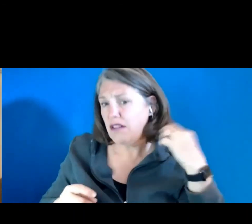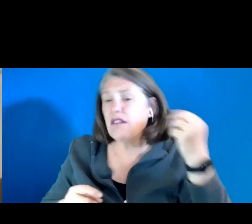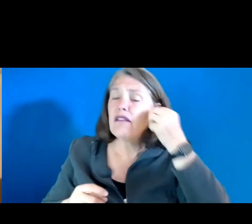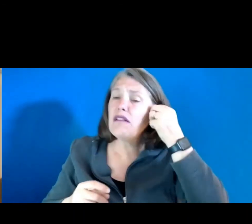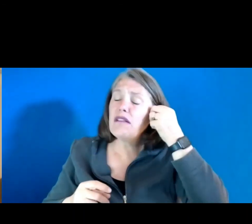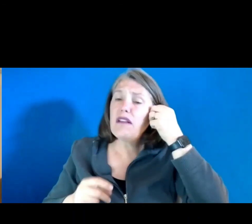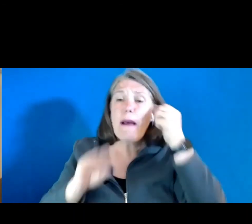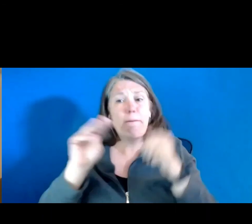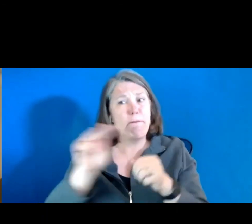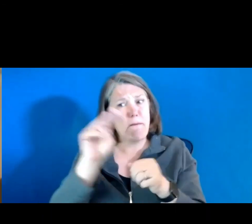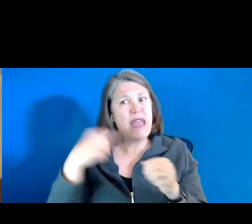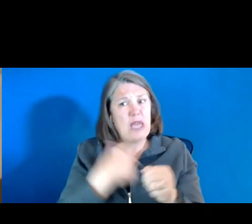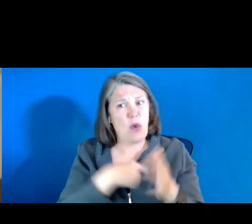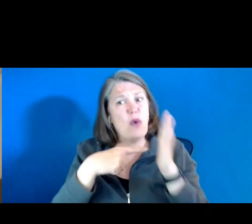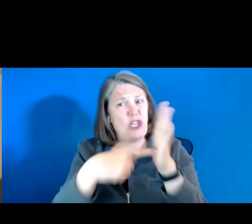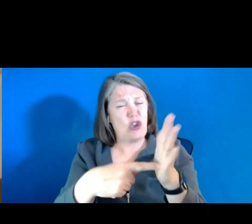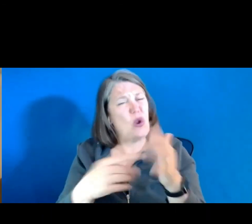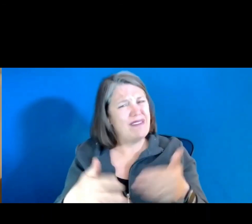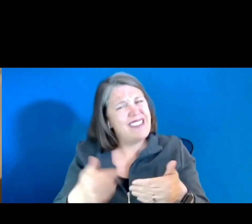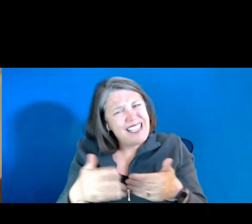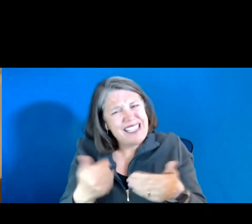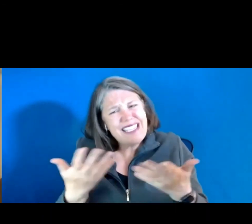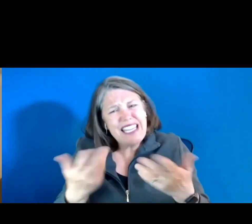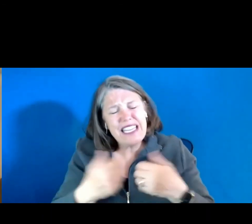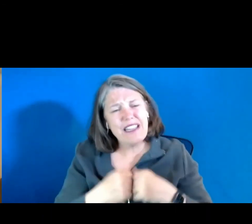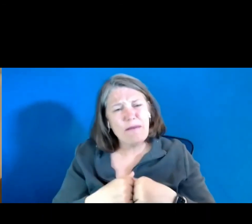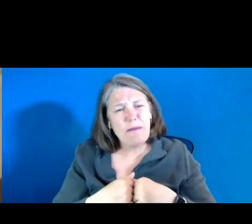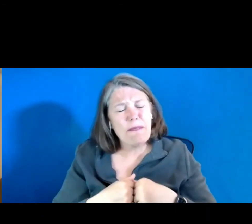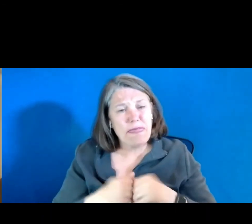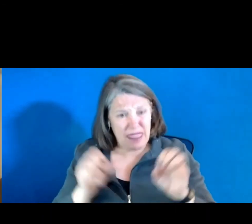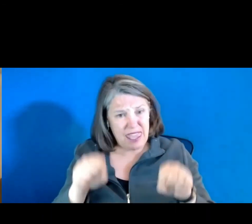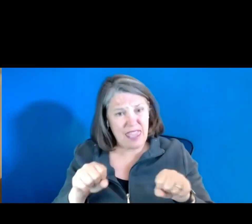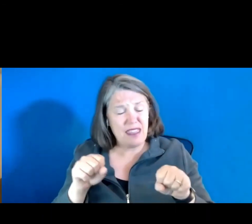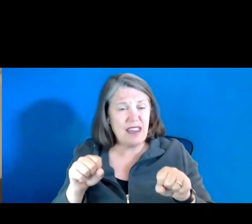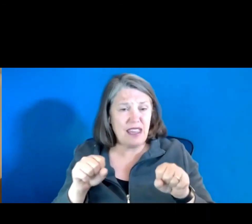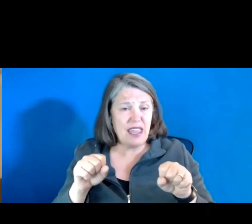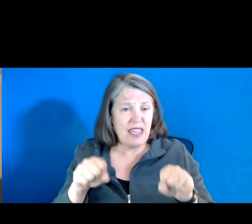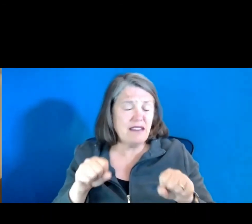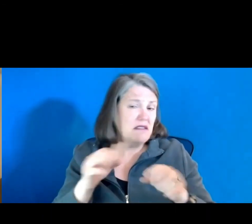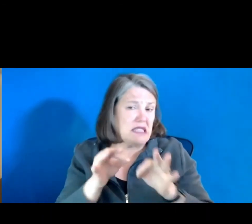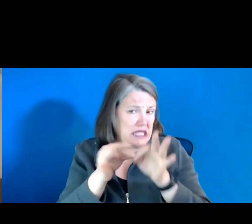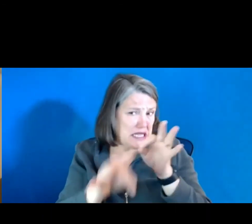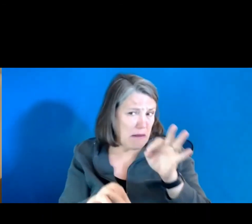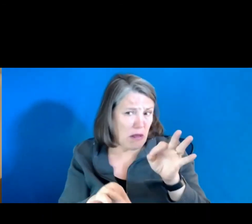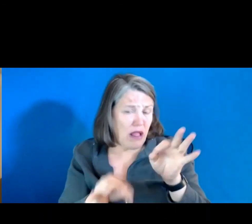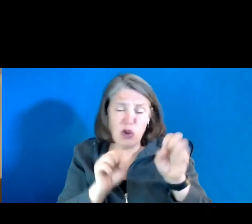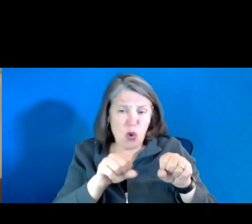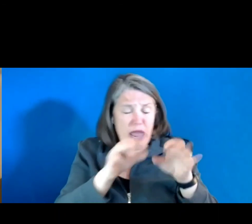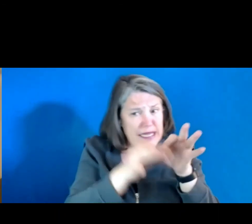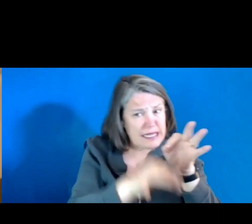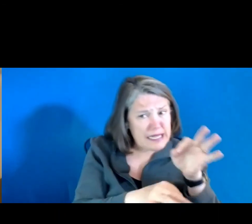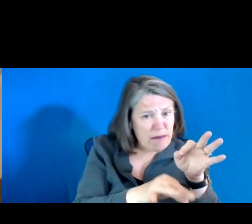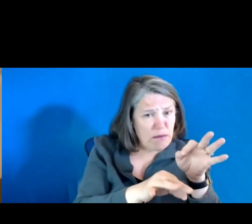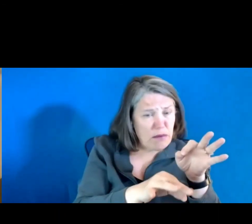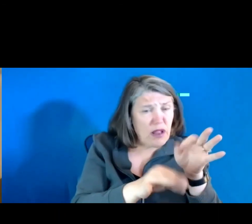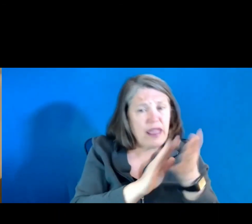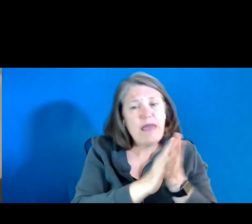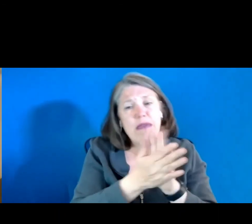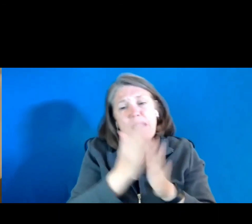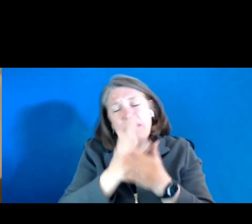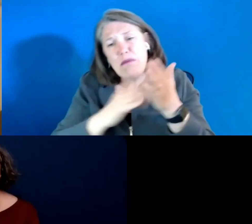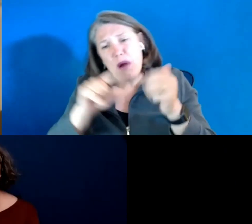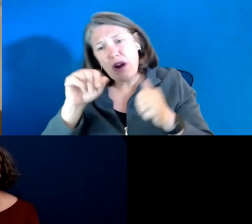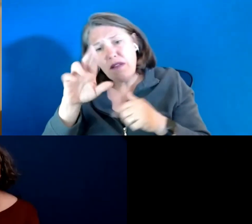Monday. It's really, uh, it, it can be done in quite a simple fashion. It becomes part of the gallery.